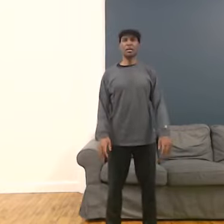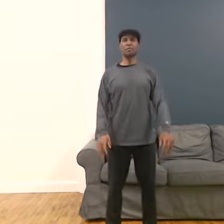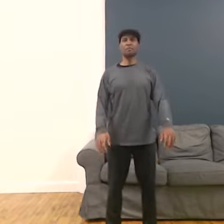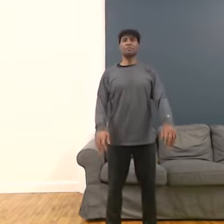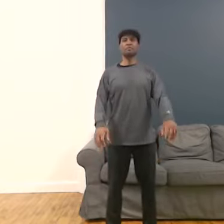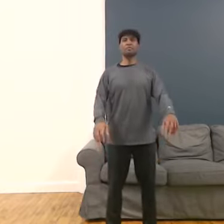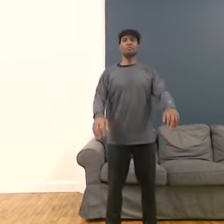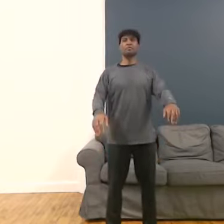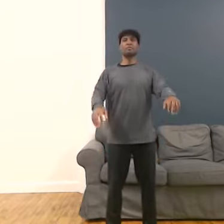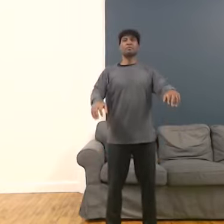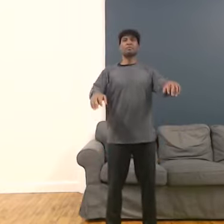up.